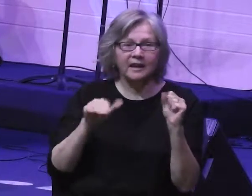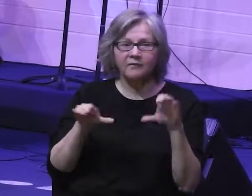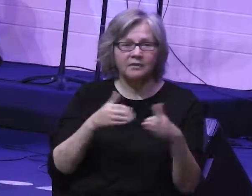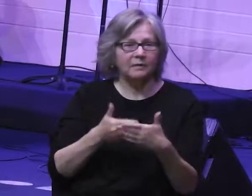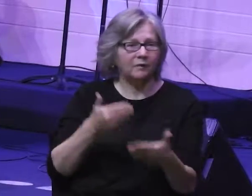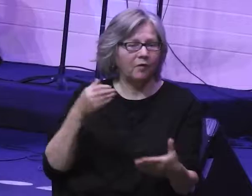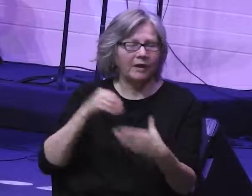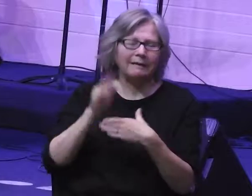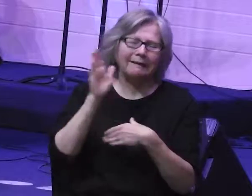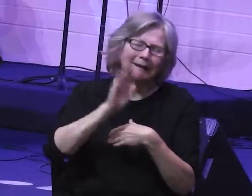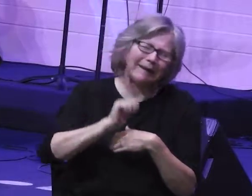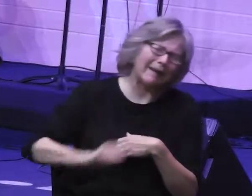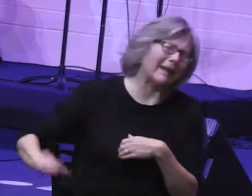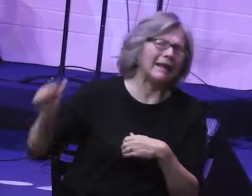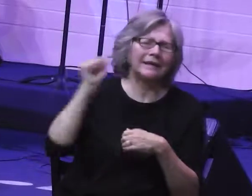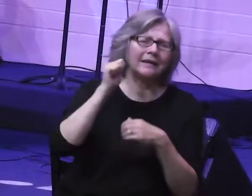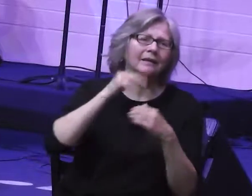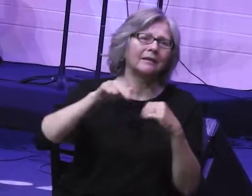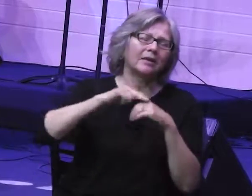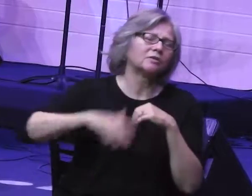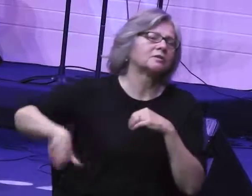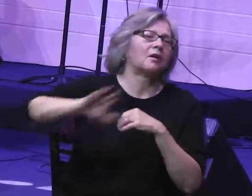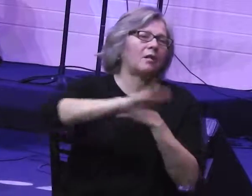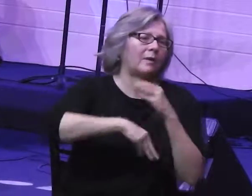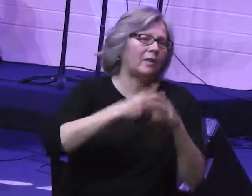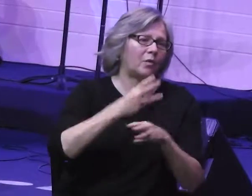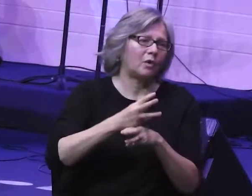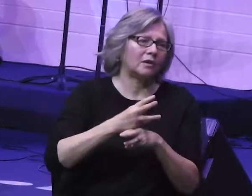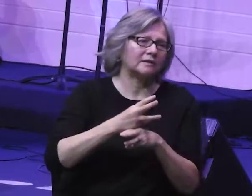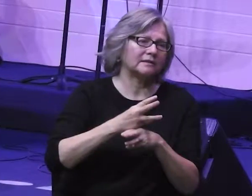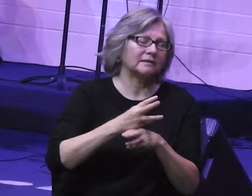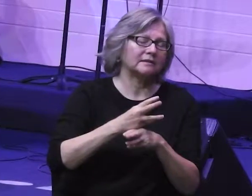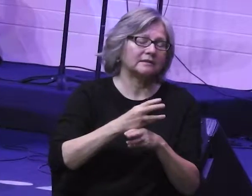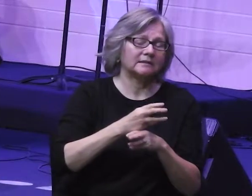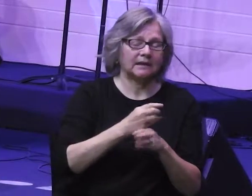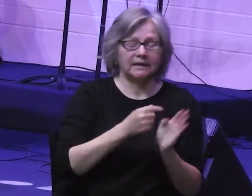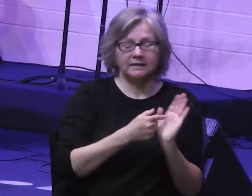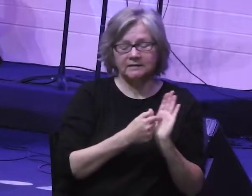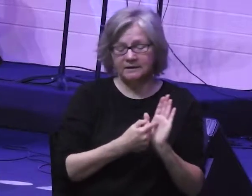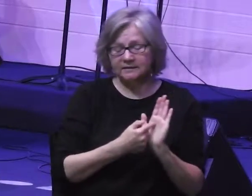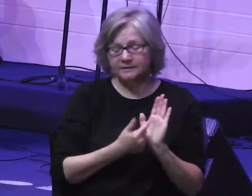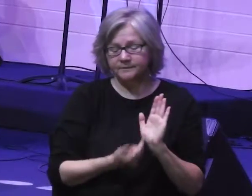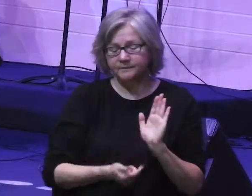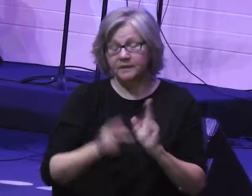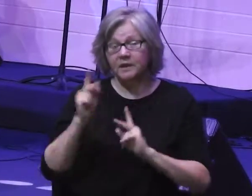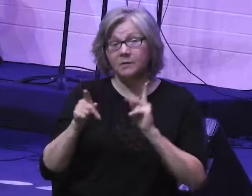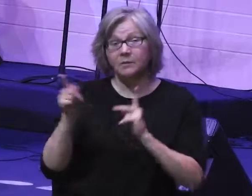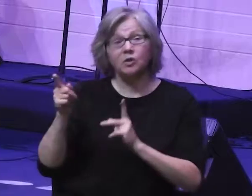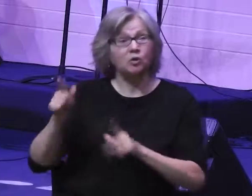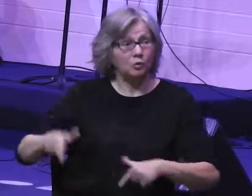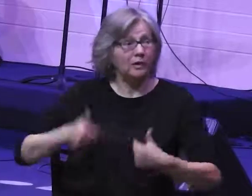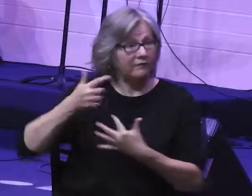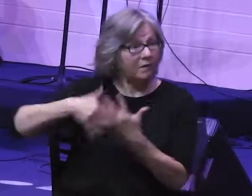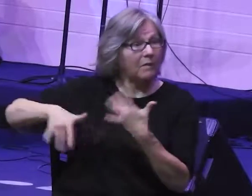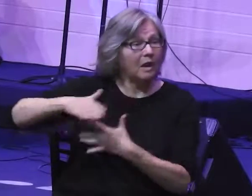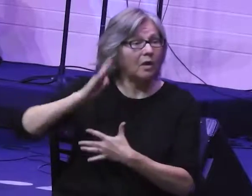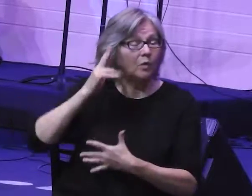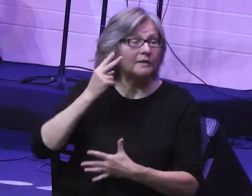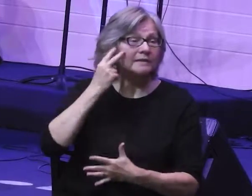wonders never before done in any nation in all the world. And then look what it says. The people you live